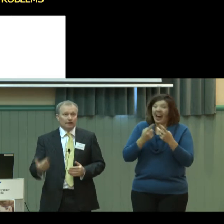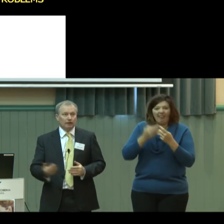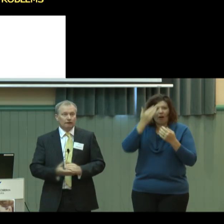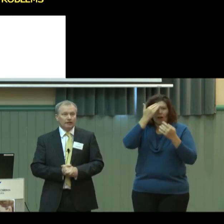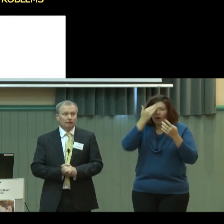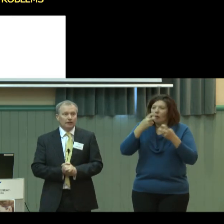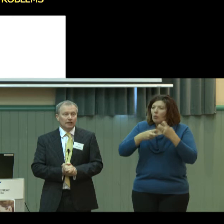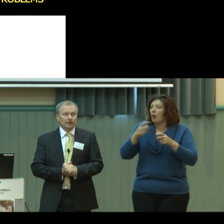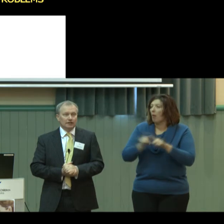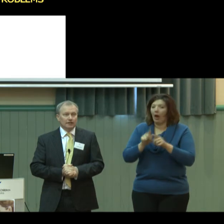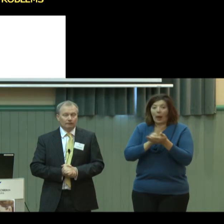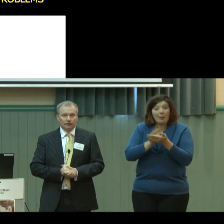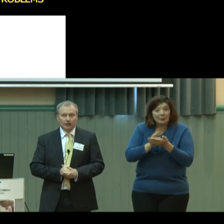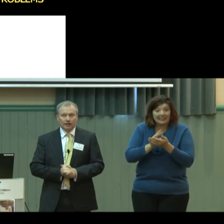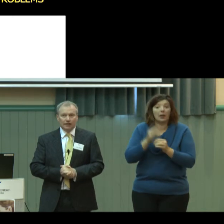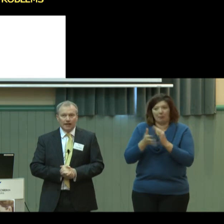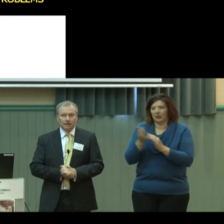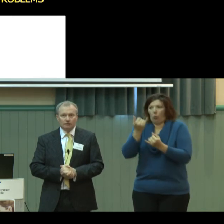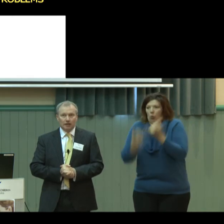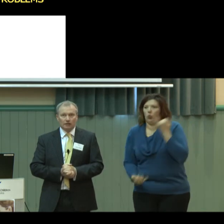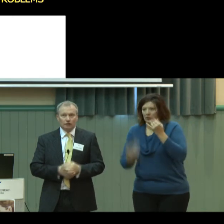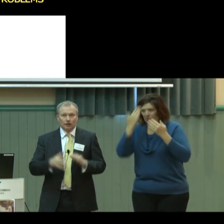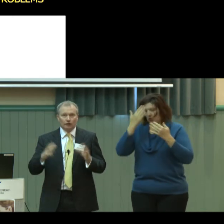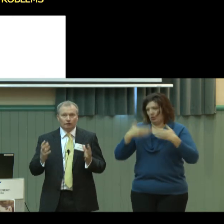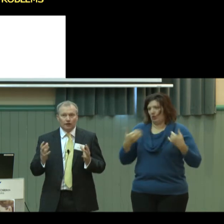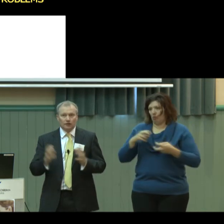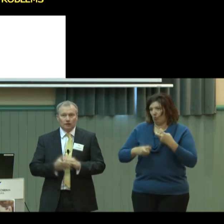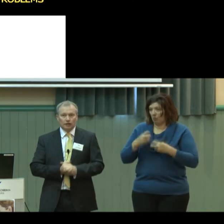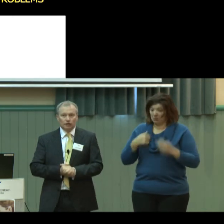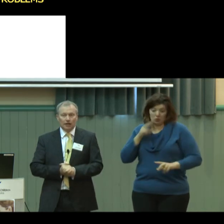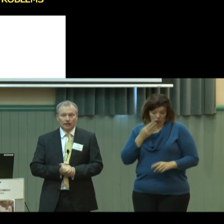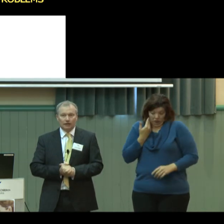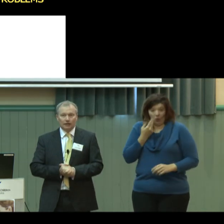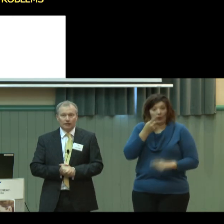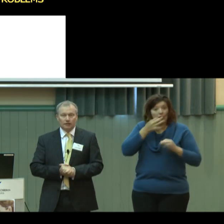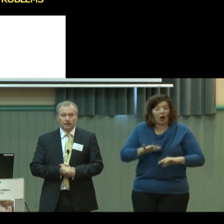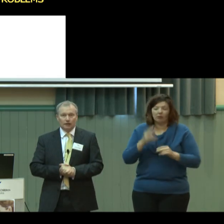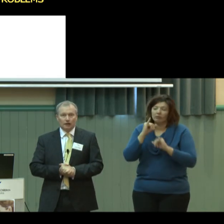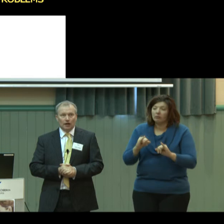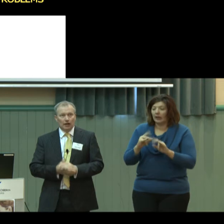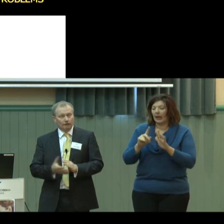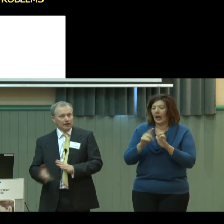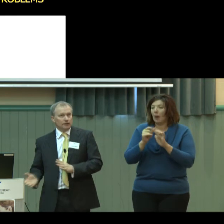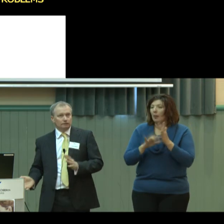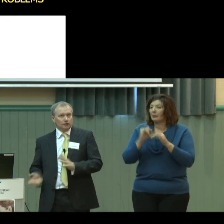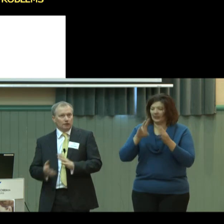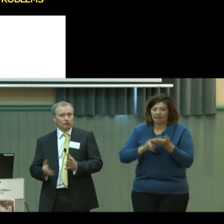having a fit every seven to nine days. Big tonic-clonic fits where he's shaking and he's affected for 24